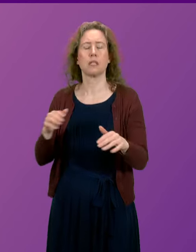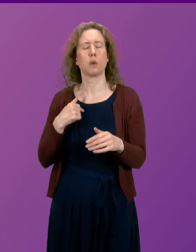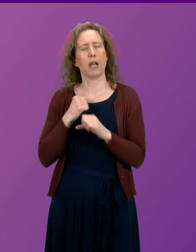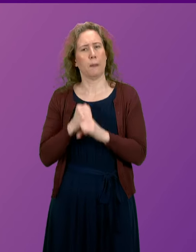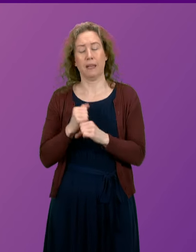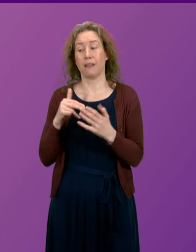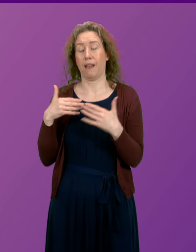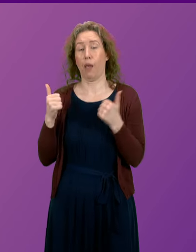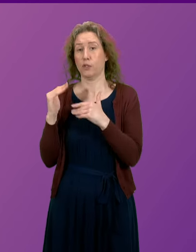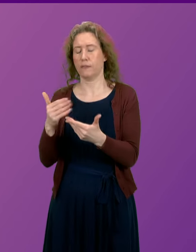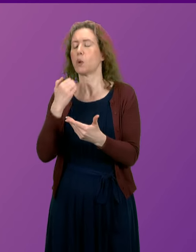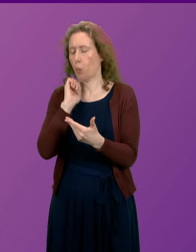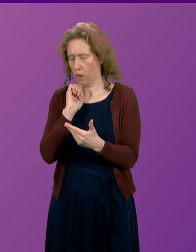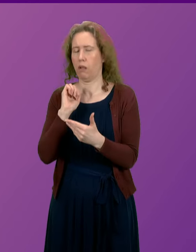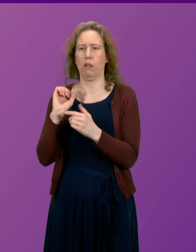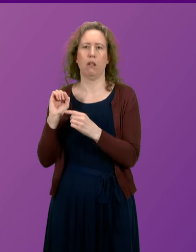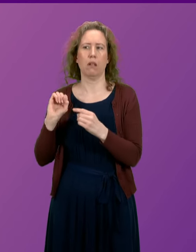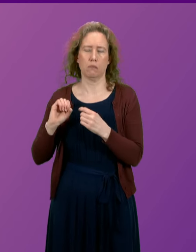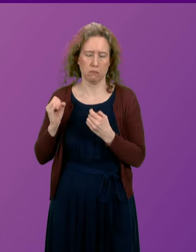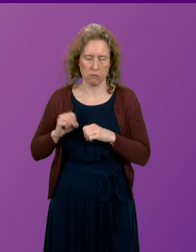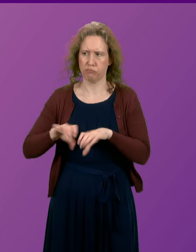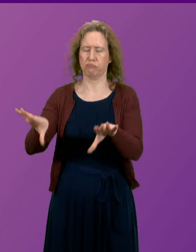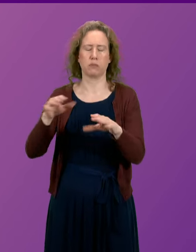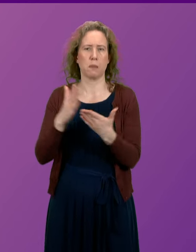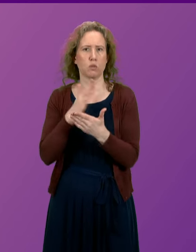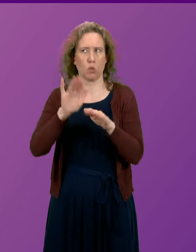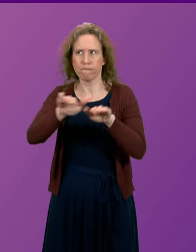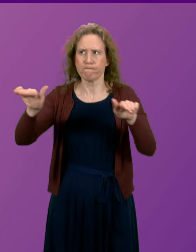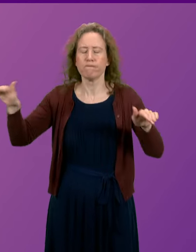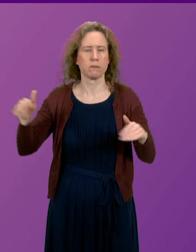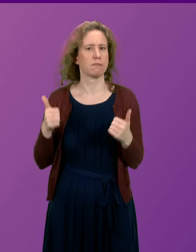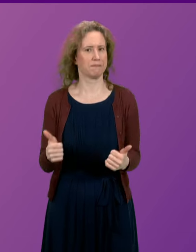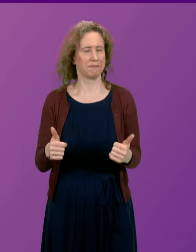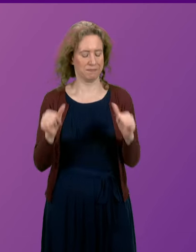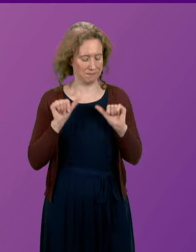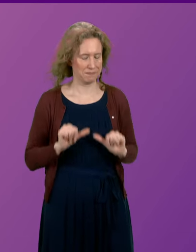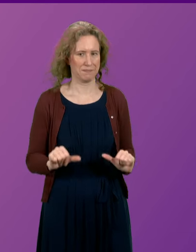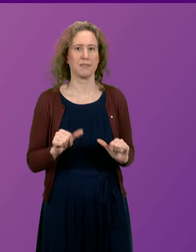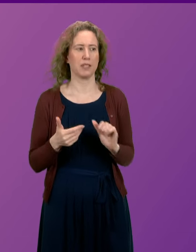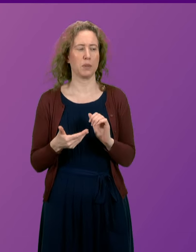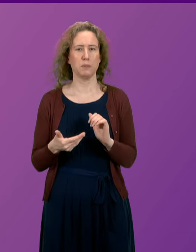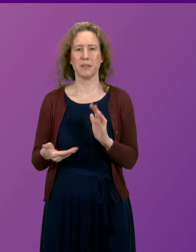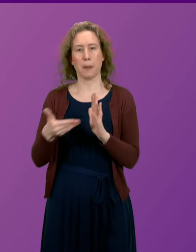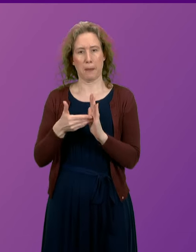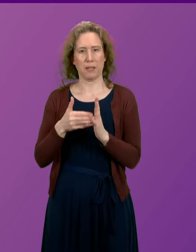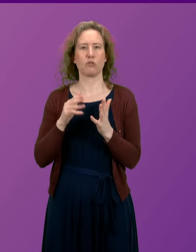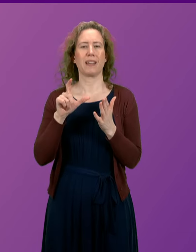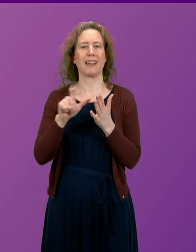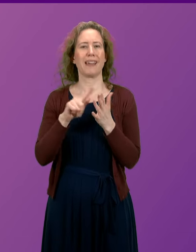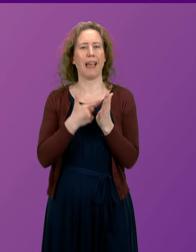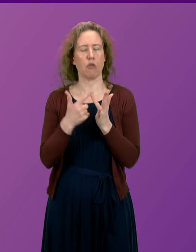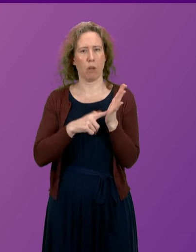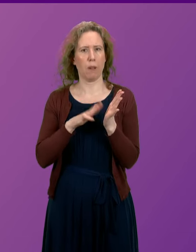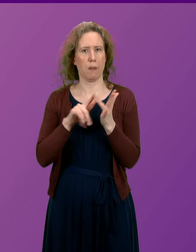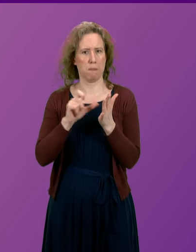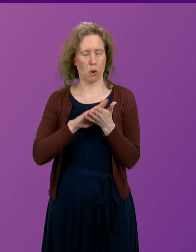Health Service will follow exactly the approach that he suggested to Parliament today. Next supplementary, Carol Malkin. Thank you, Presiding